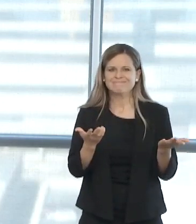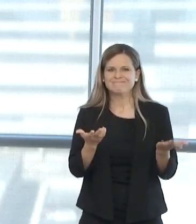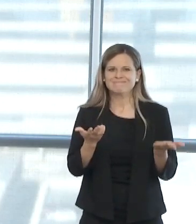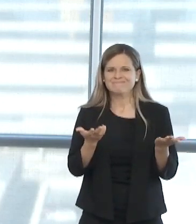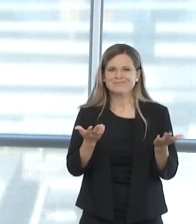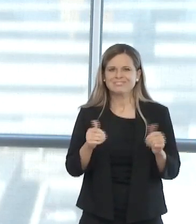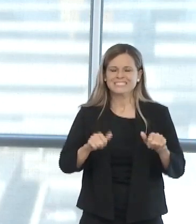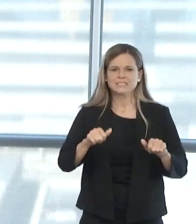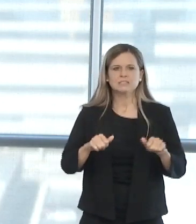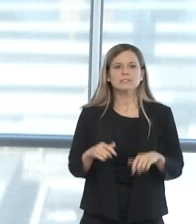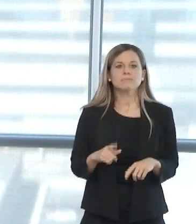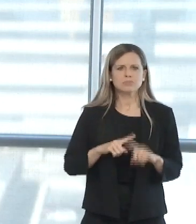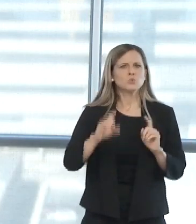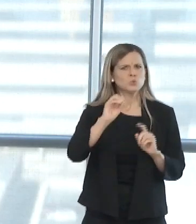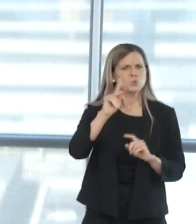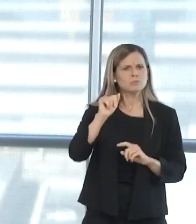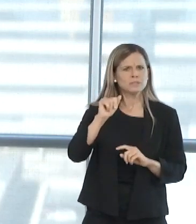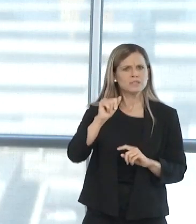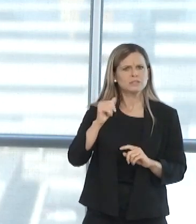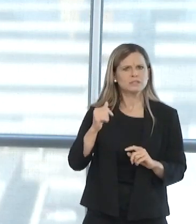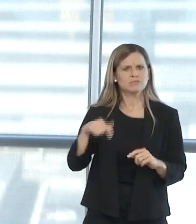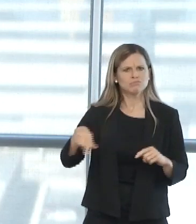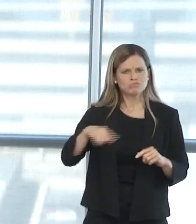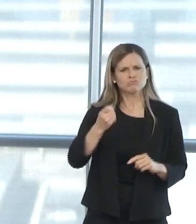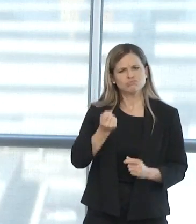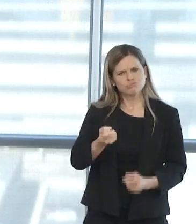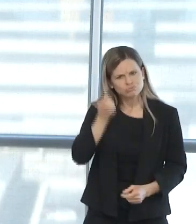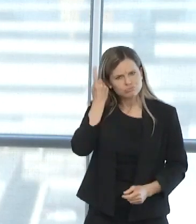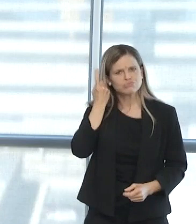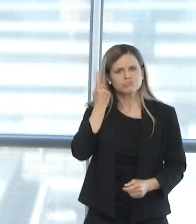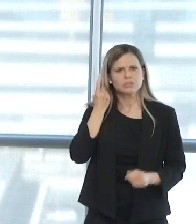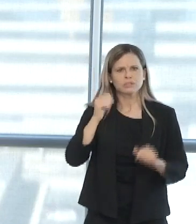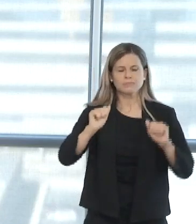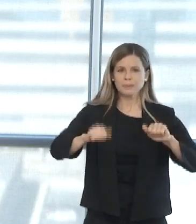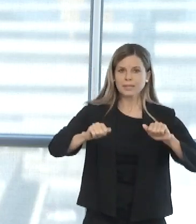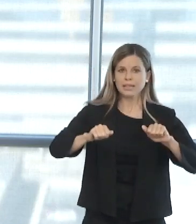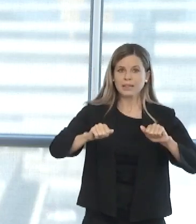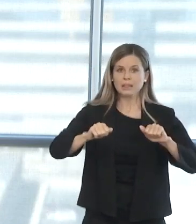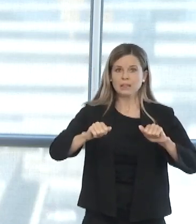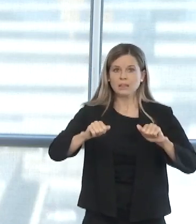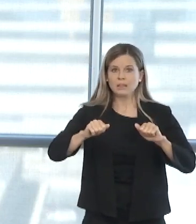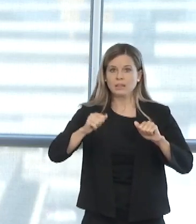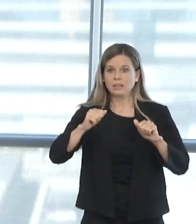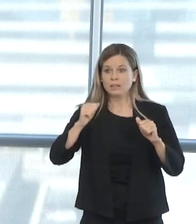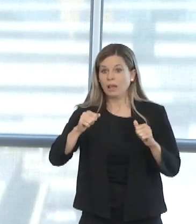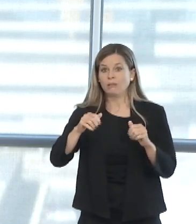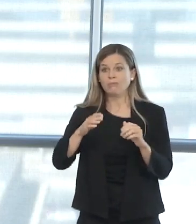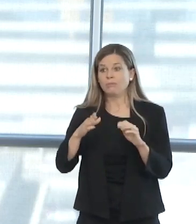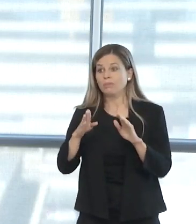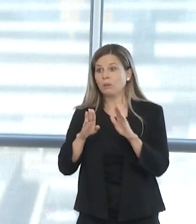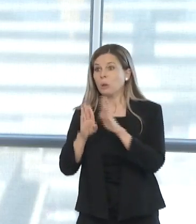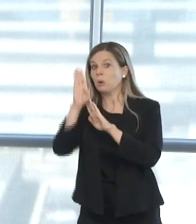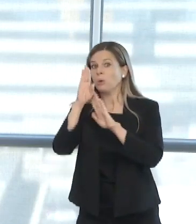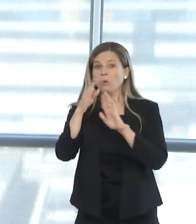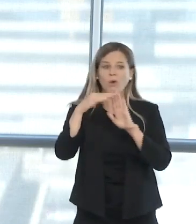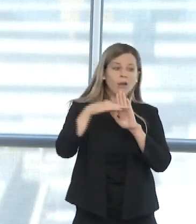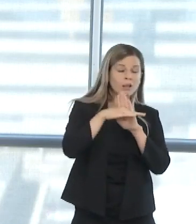all understand that very different possibilities can happen in situations such as severe weather.